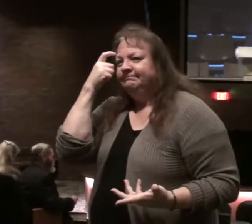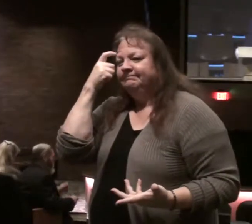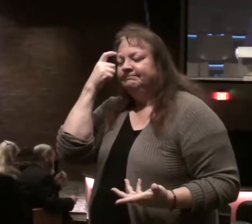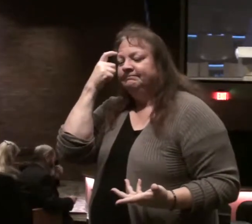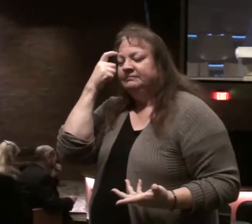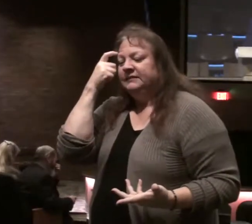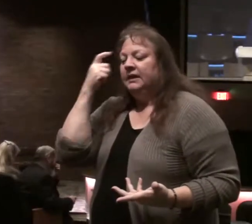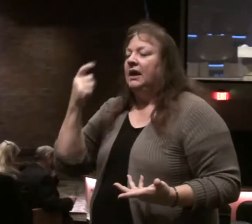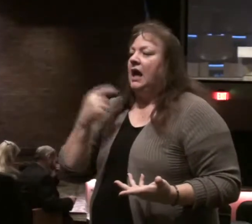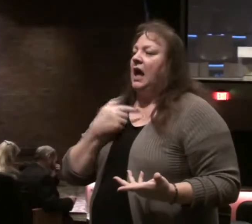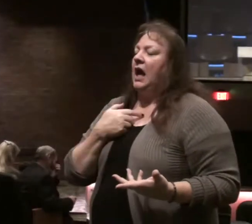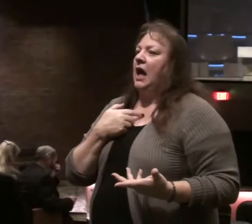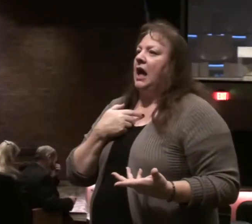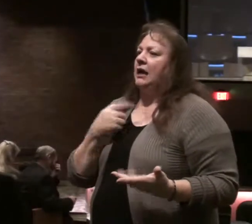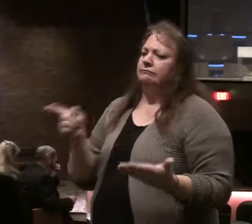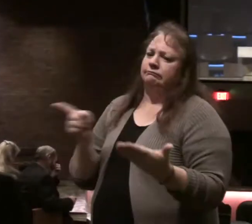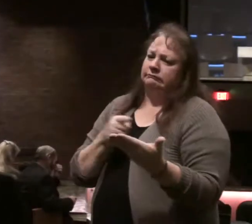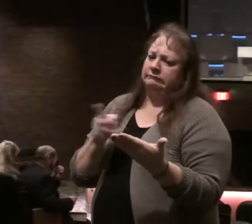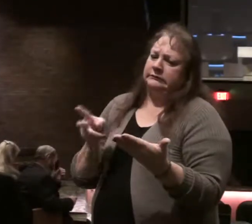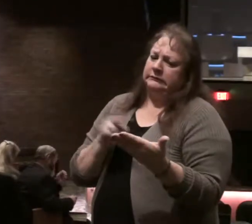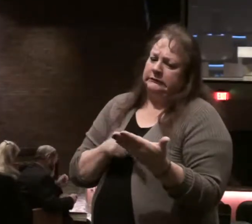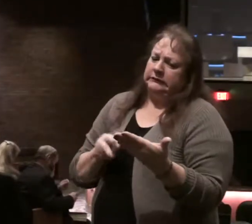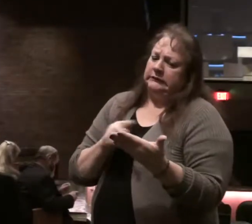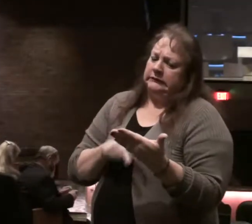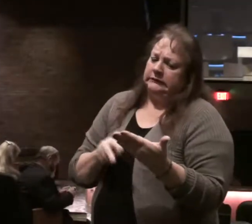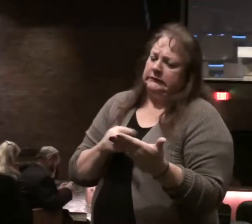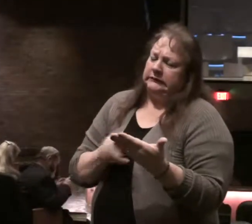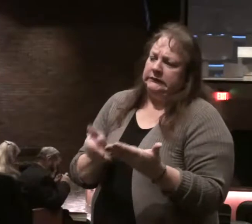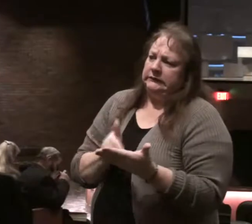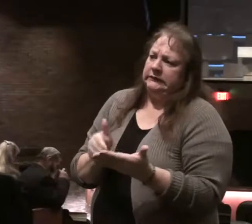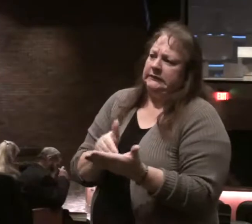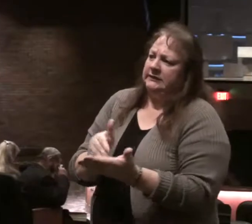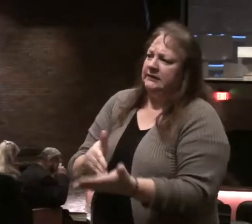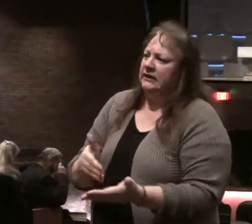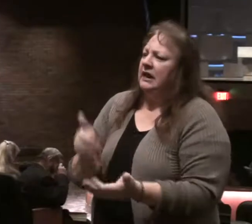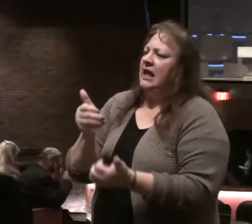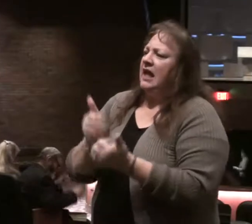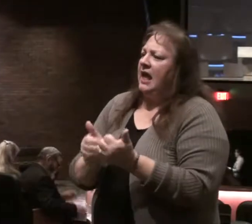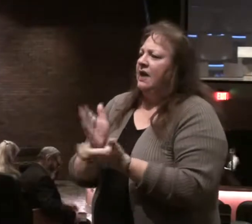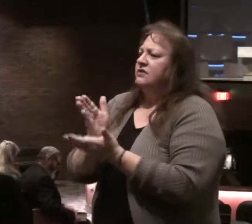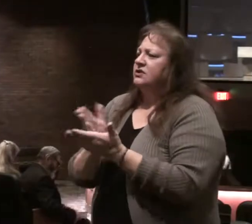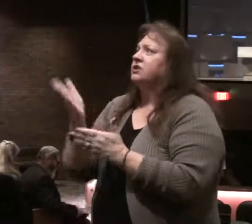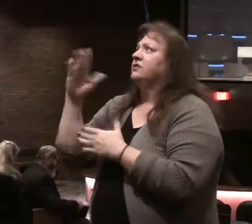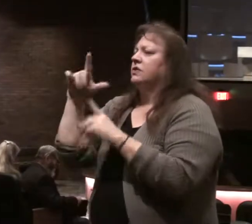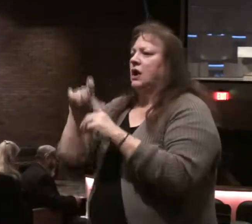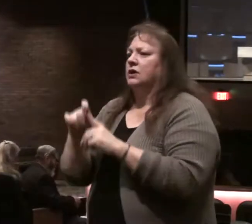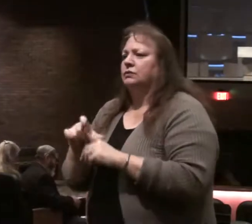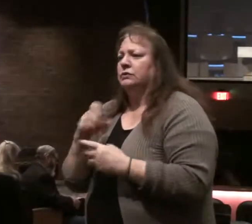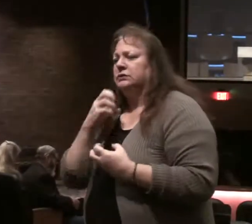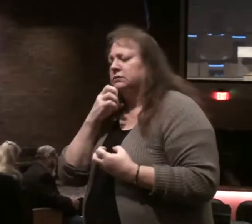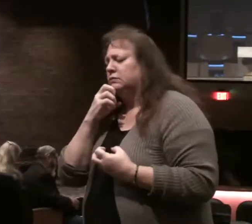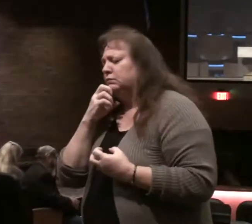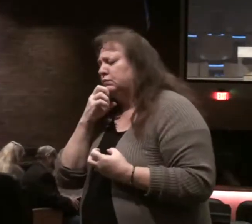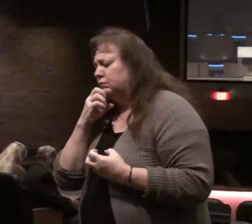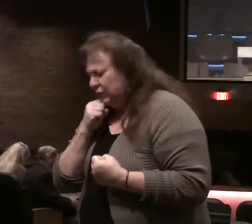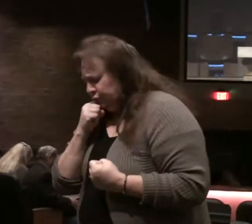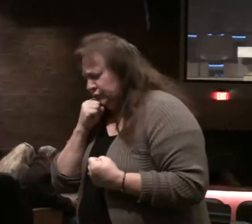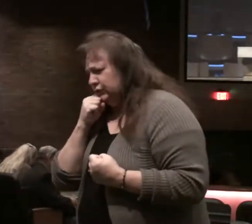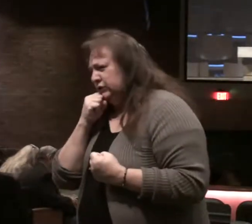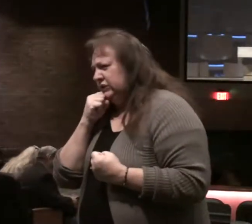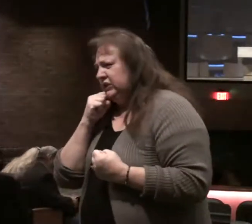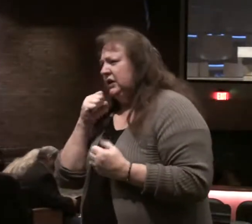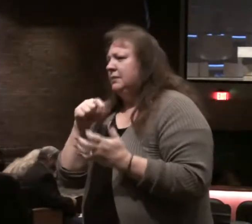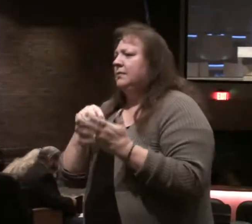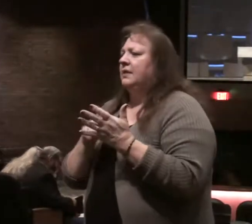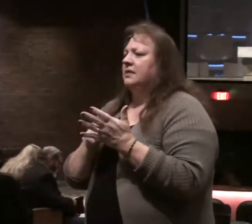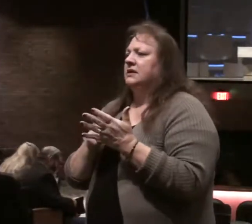times, and it's a psalm I continually go back to again and again. Every section of God's Word is precious to us, but